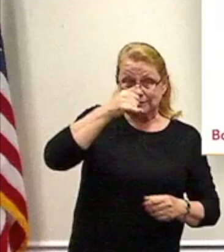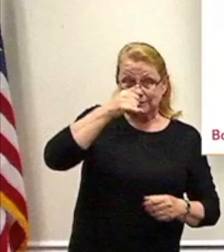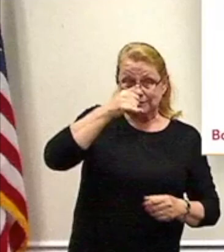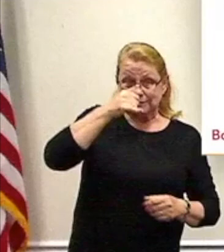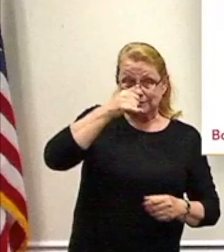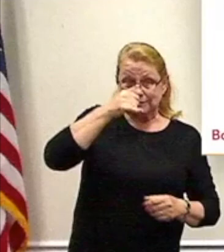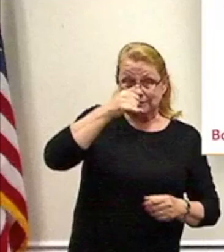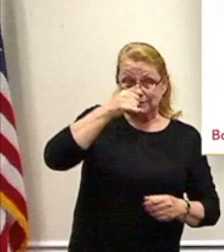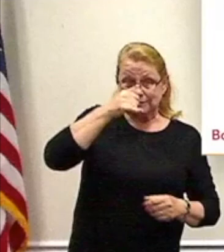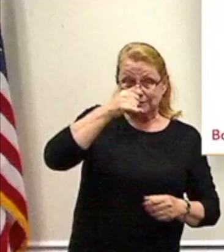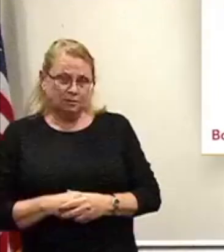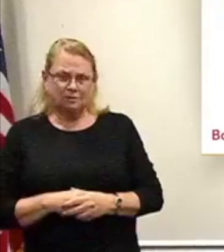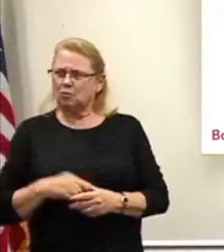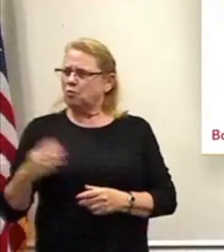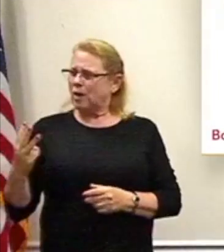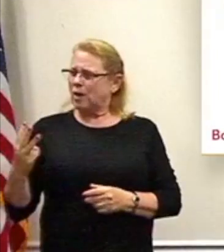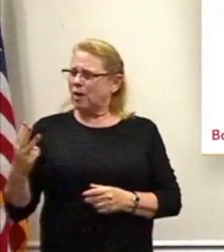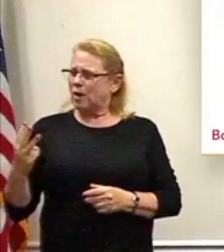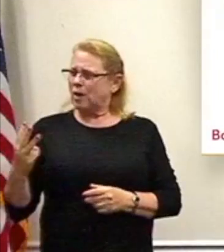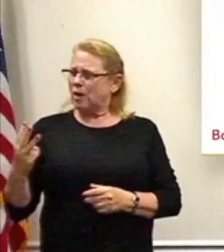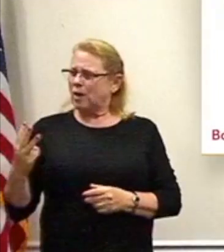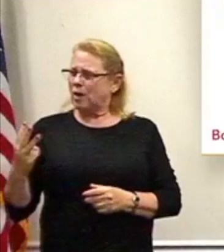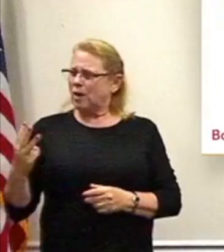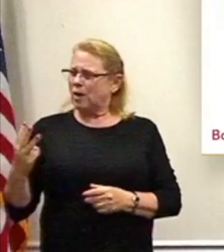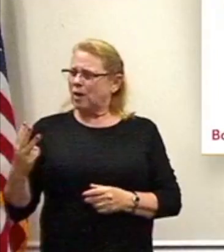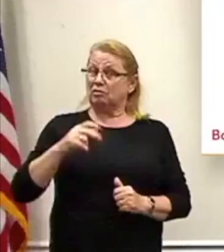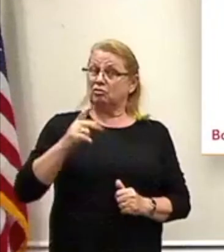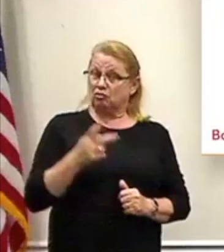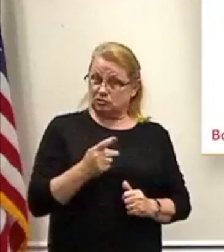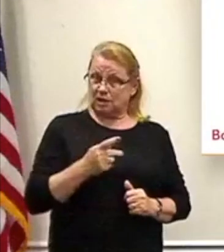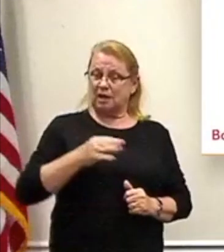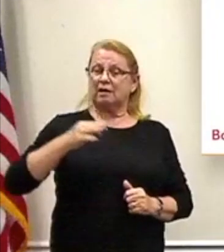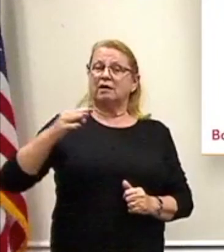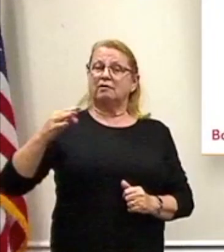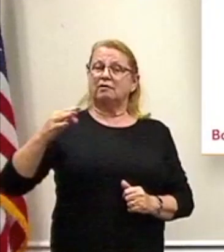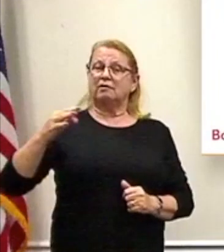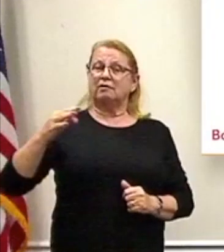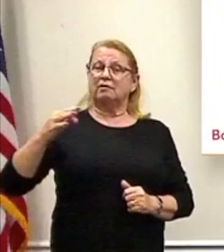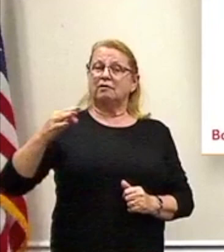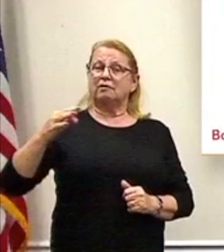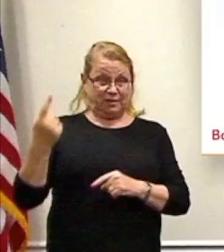so we are – this is Wednesday, so Thursday and Friday, daytime,